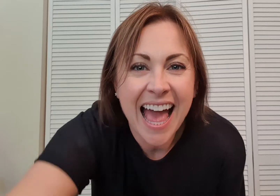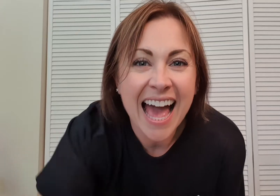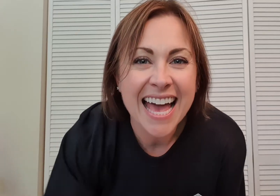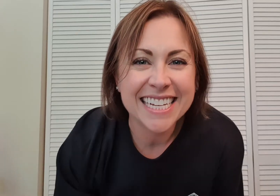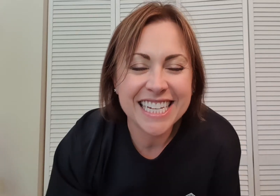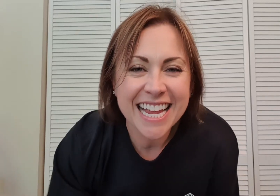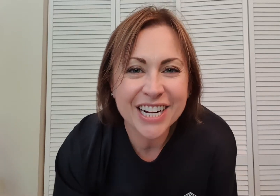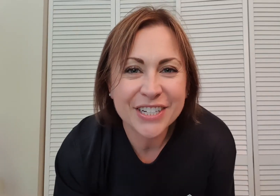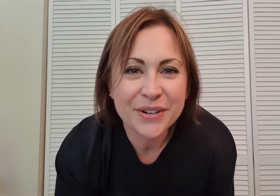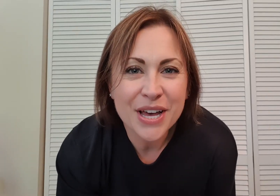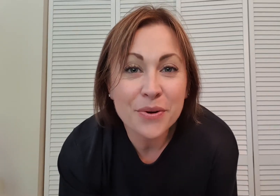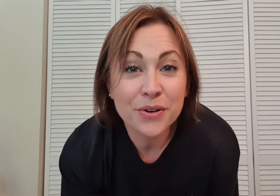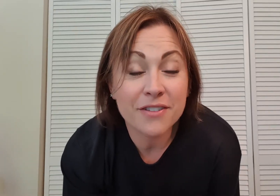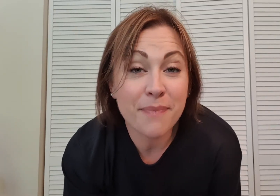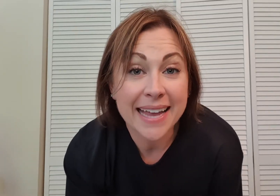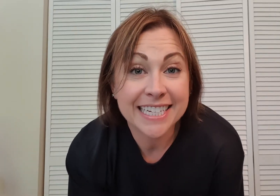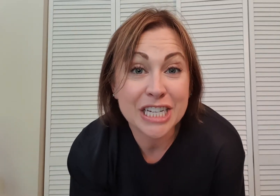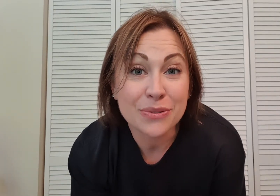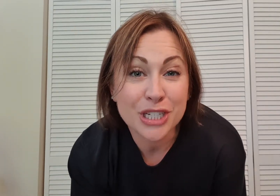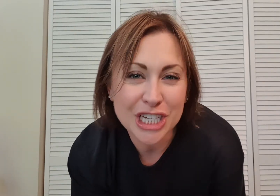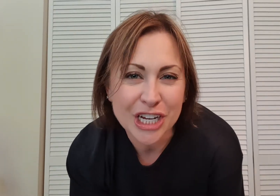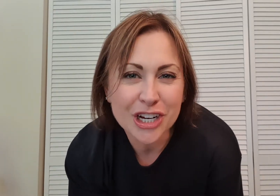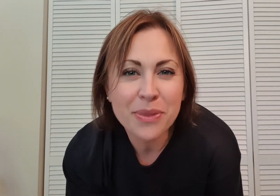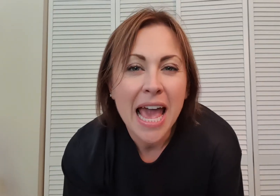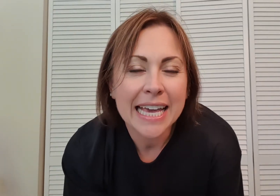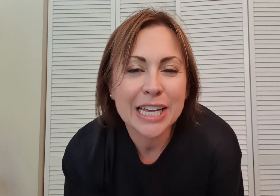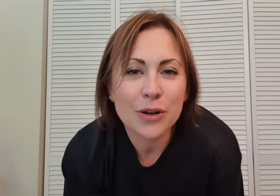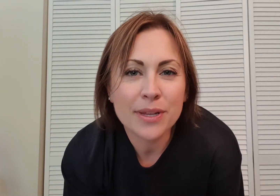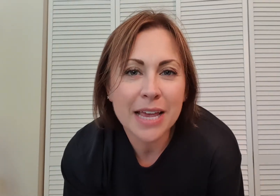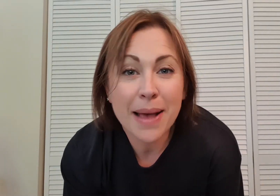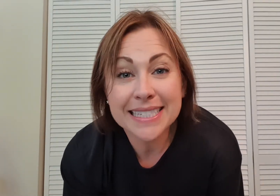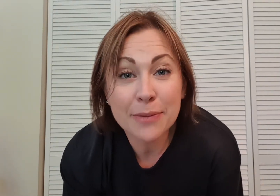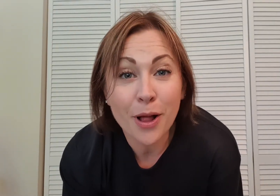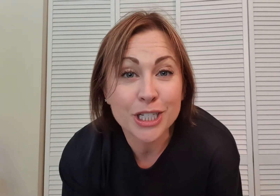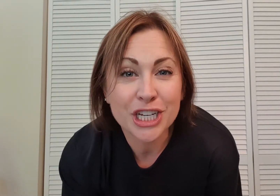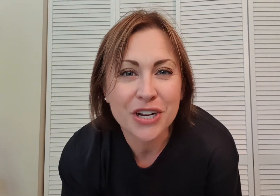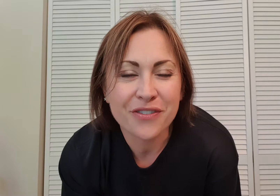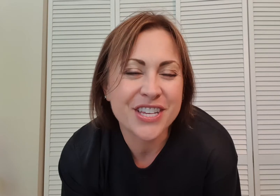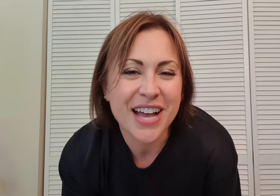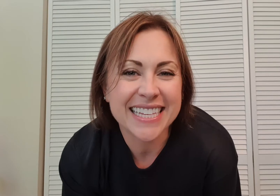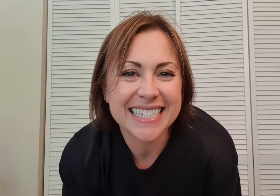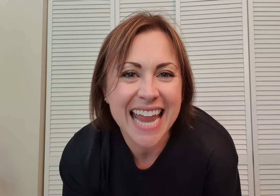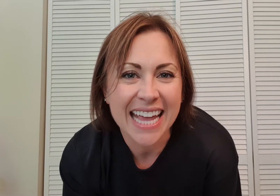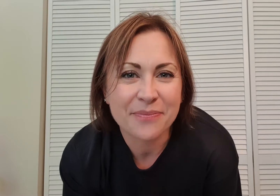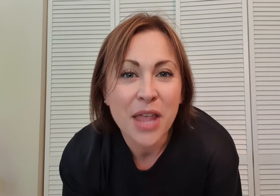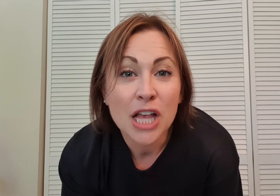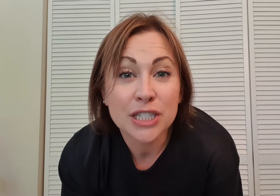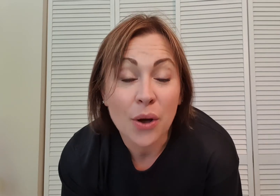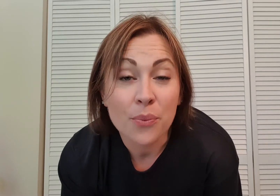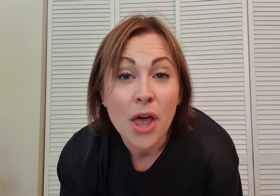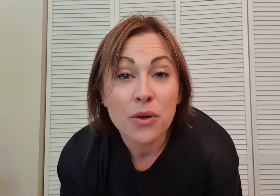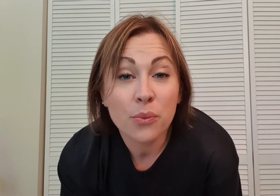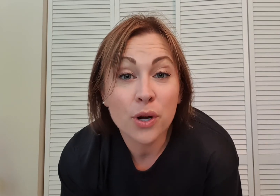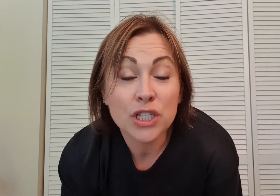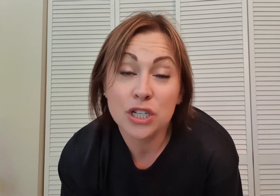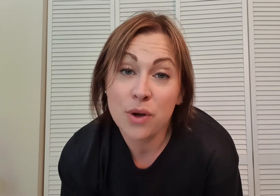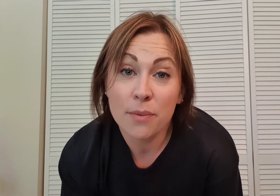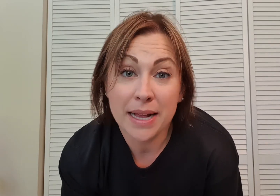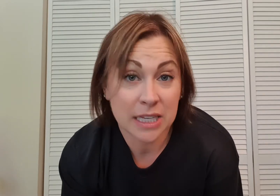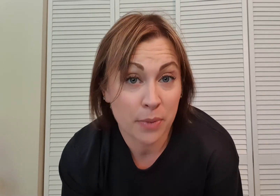Hi, Janae Cardona, owner of Magnitude Cheer, here with a basketball cheer for you guys today. So the words to our basketball